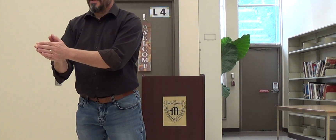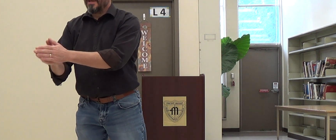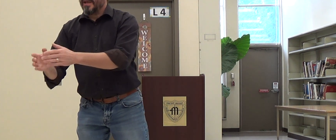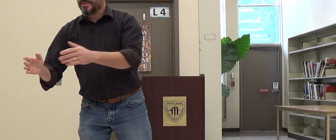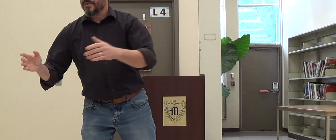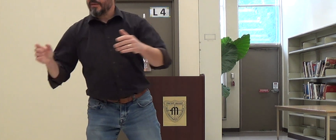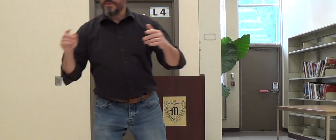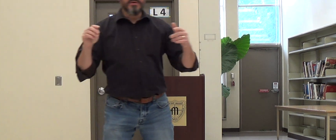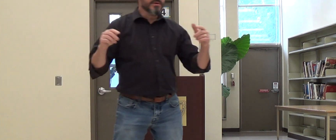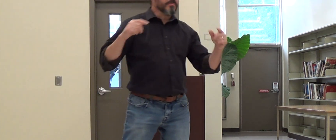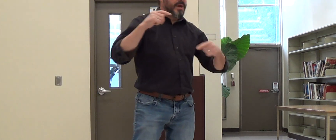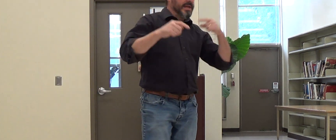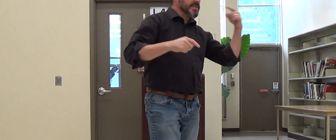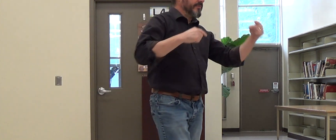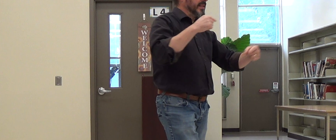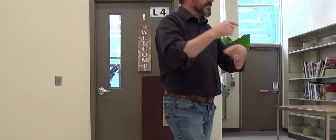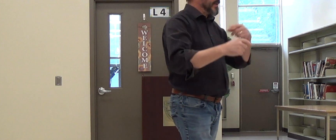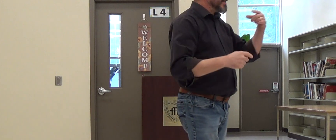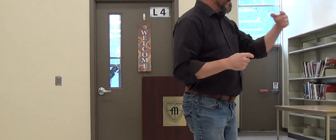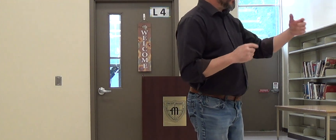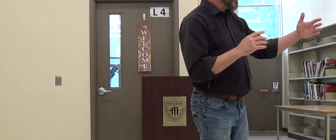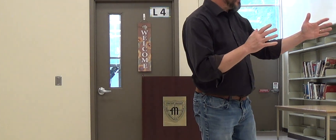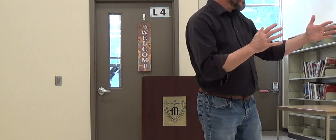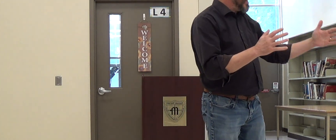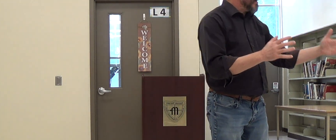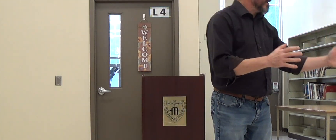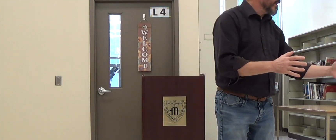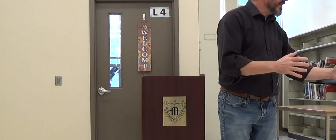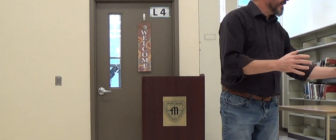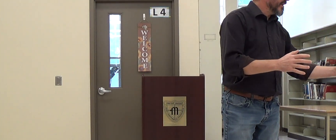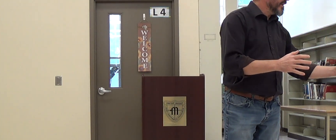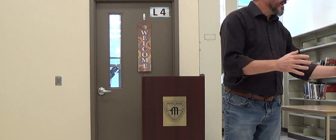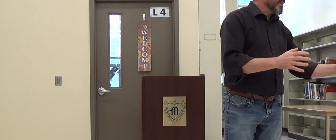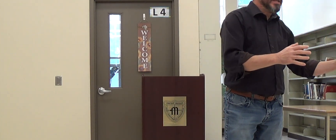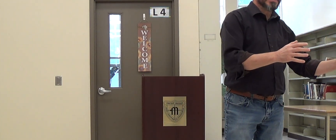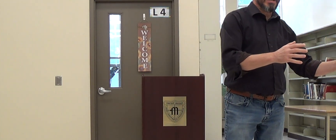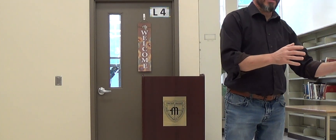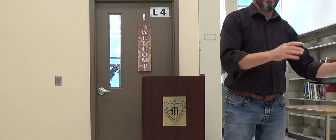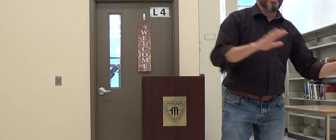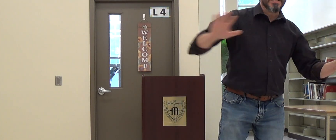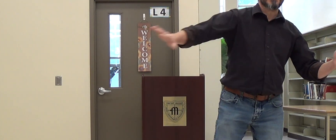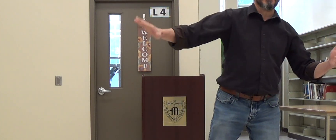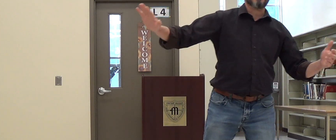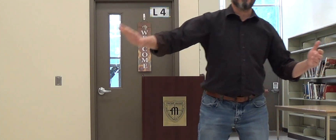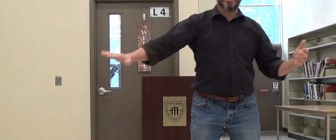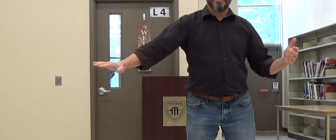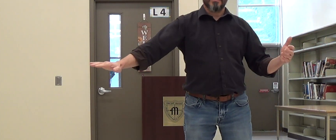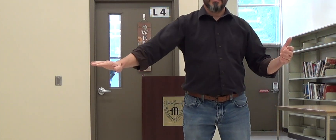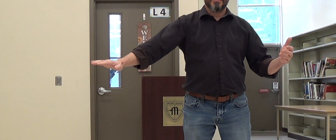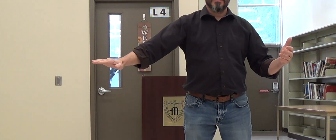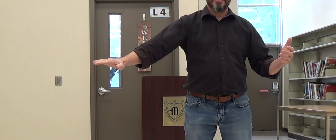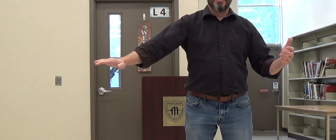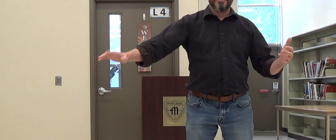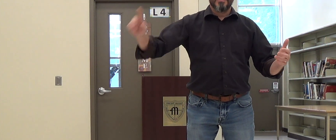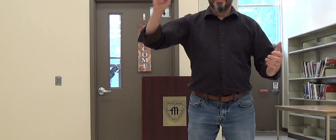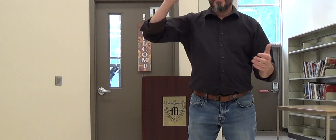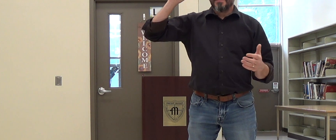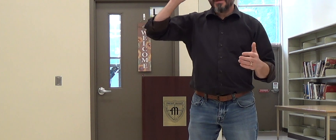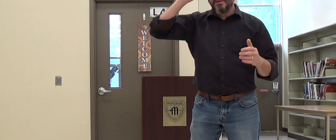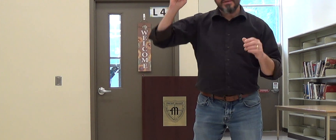And so even though their brain has developed by the time they're in grade 10, they decide, that's not for me. They don't